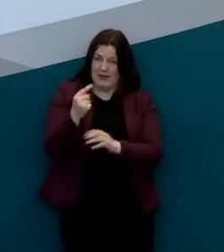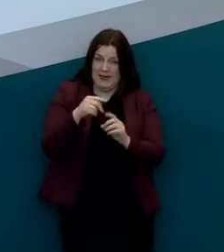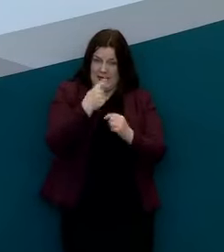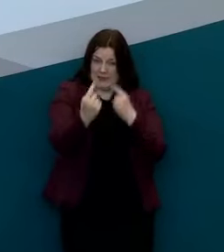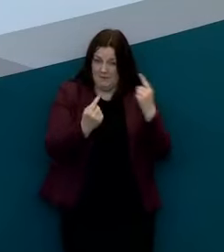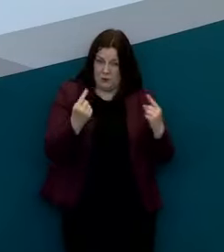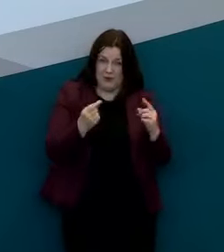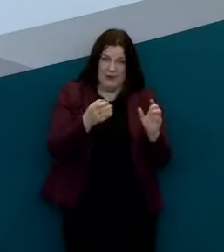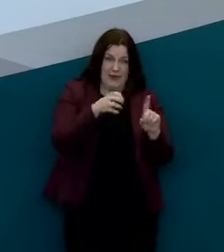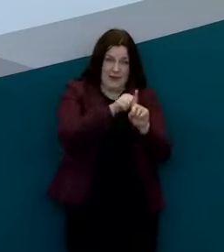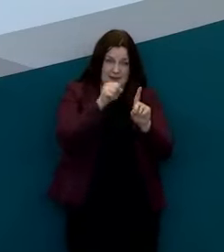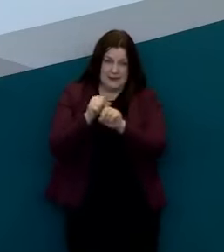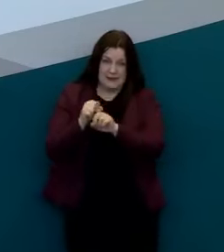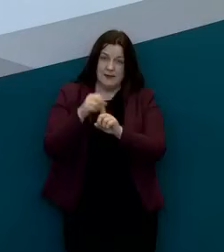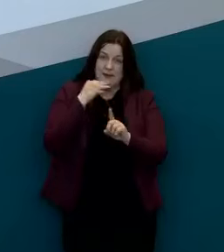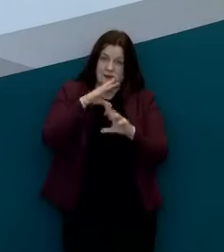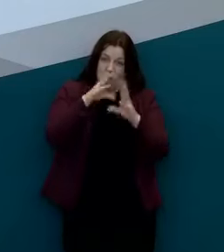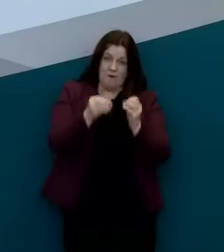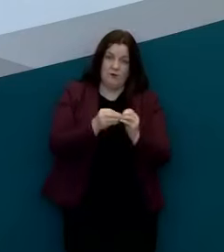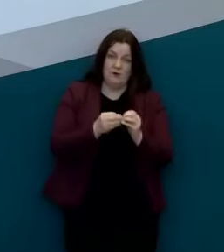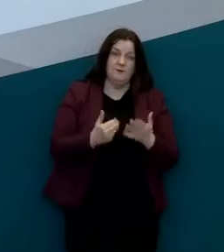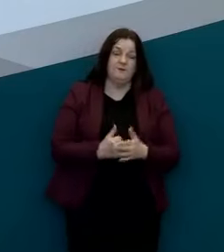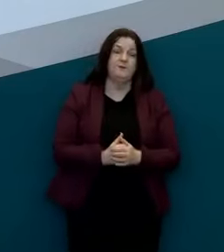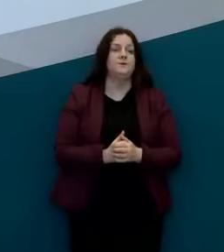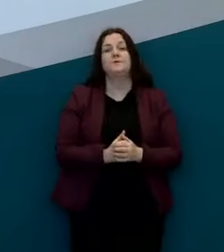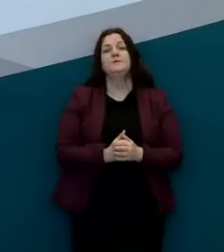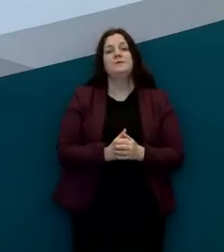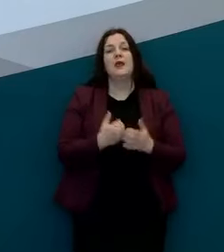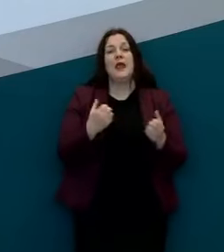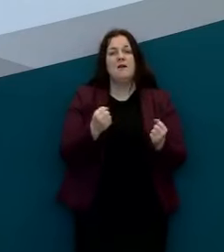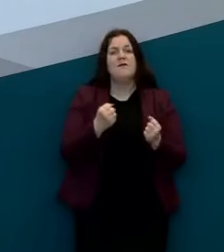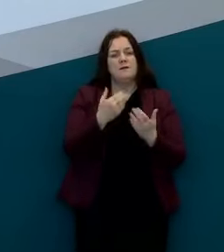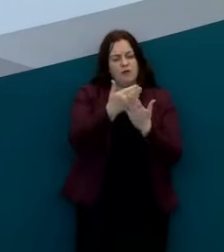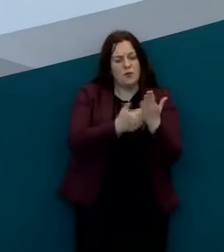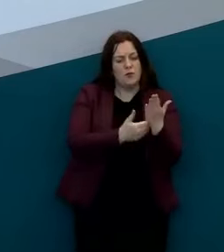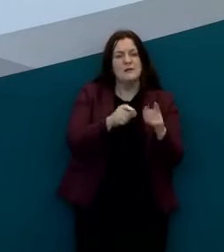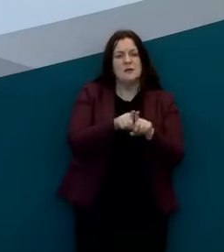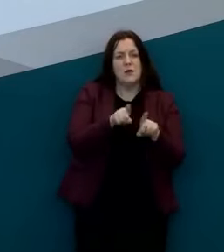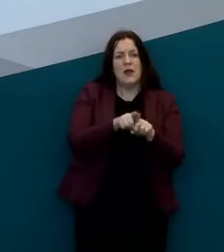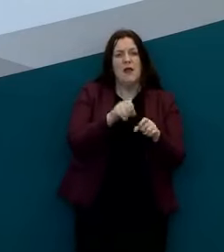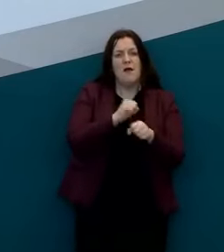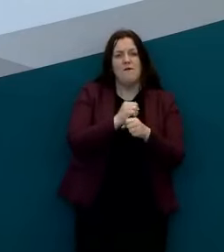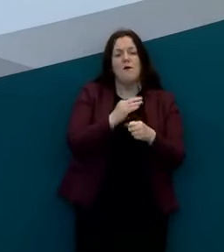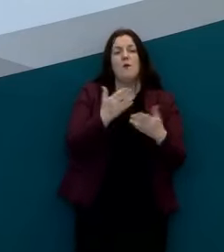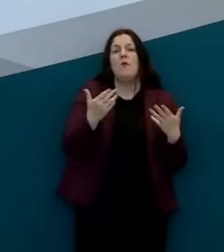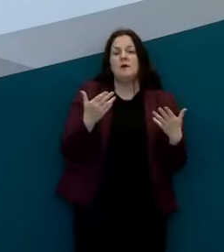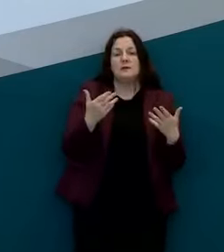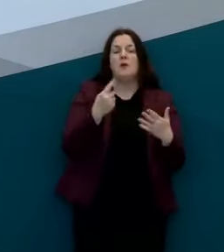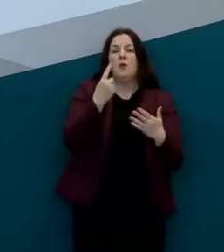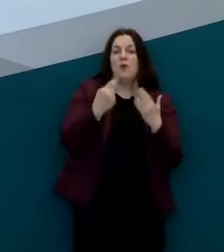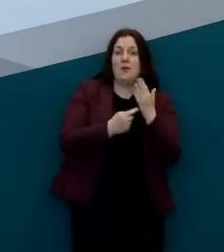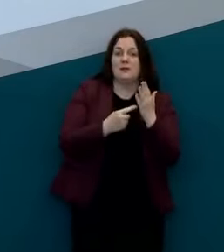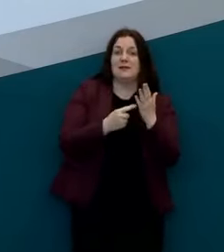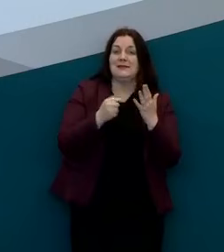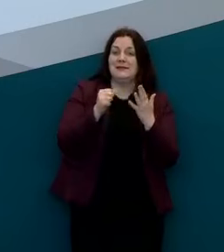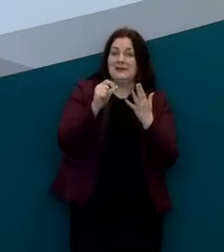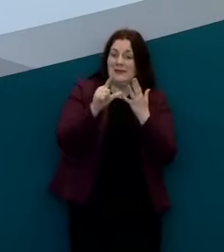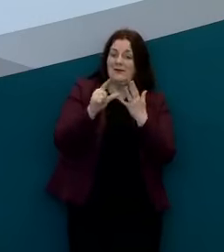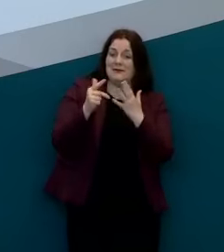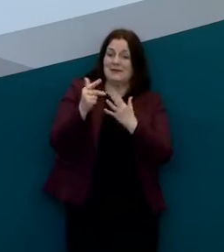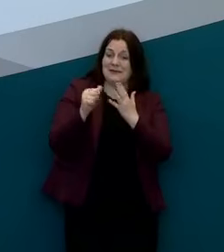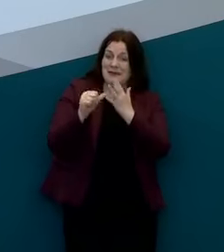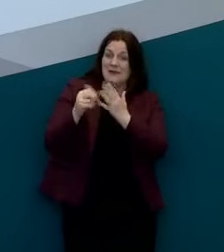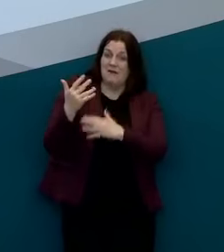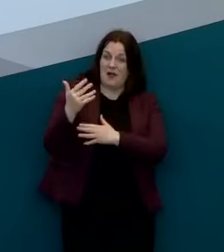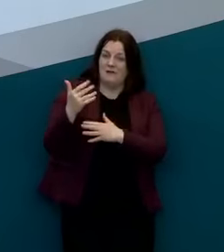.6 of the overall number we have reports of 1,765 health